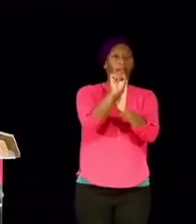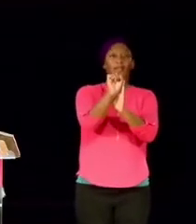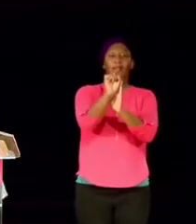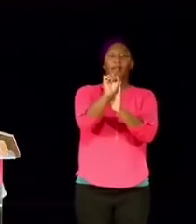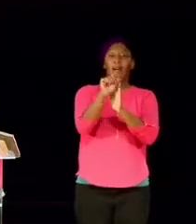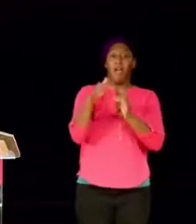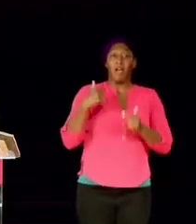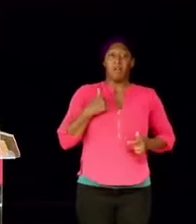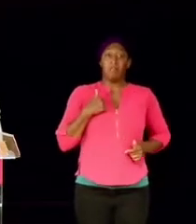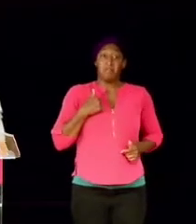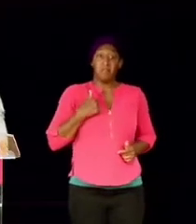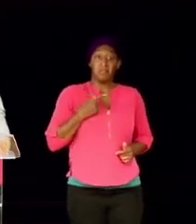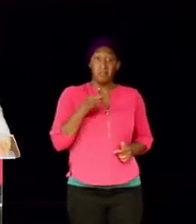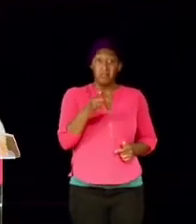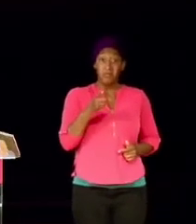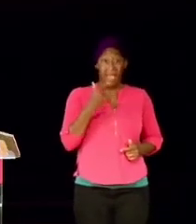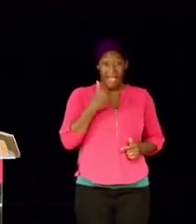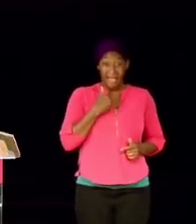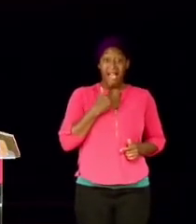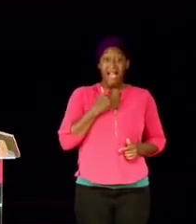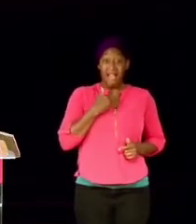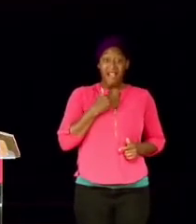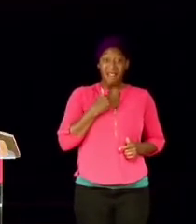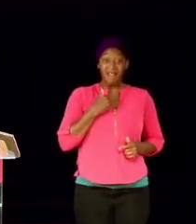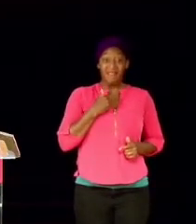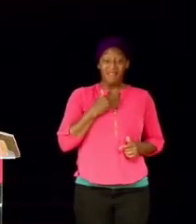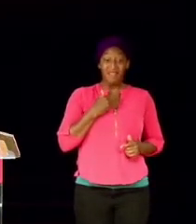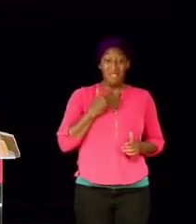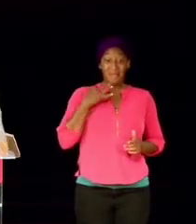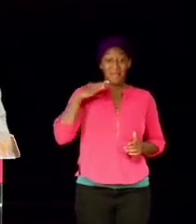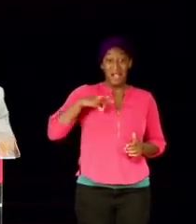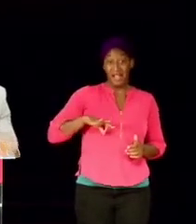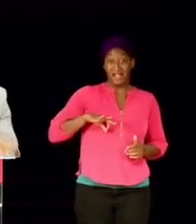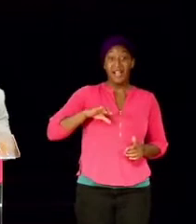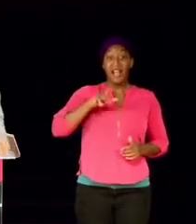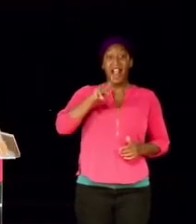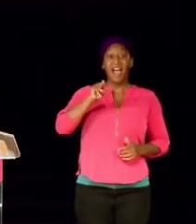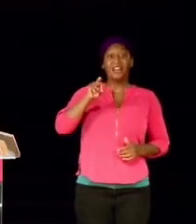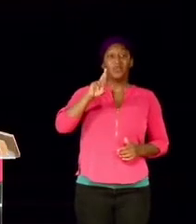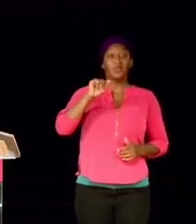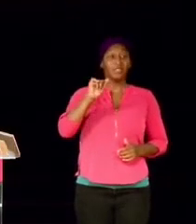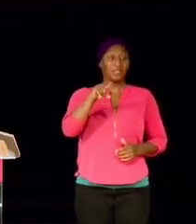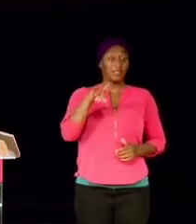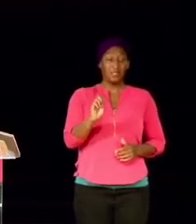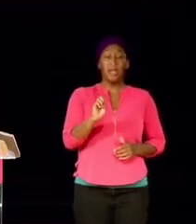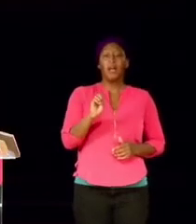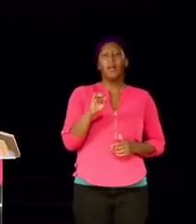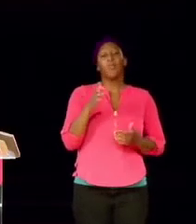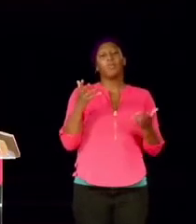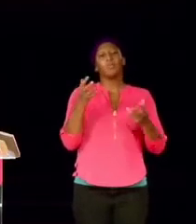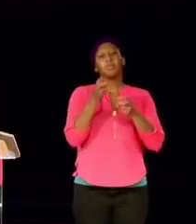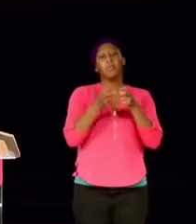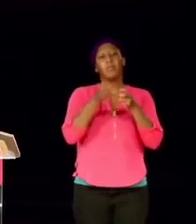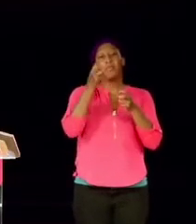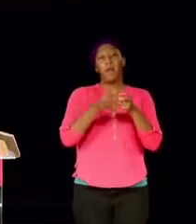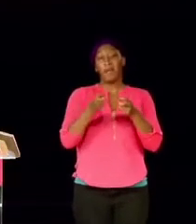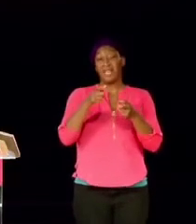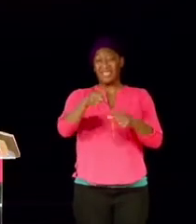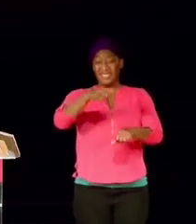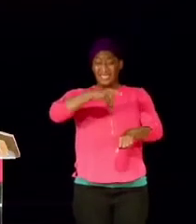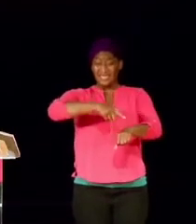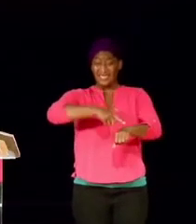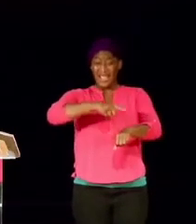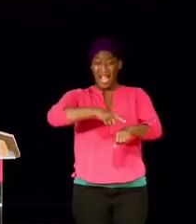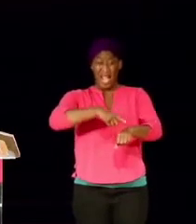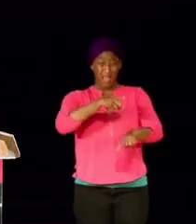have leverage. But the problem in the text is this. By the time Sarah was 75,